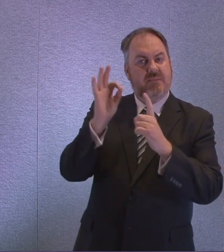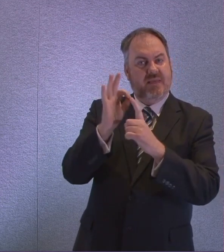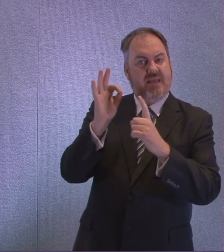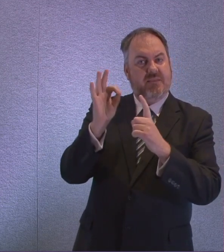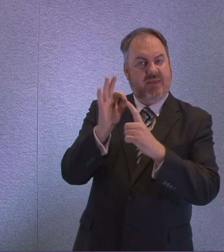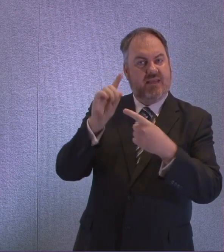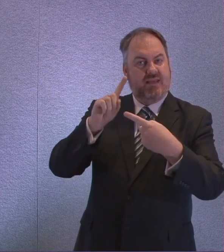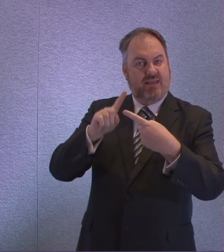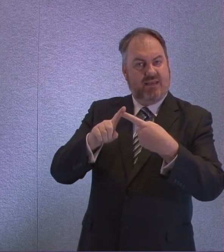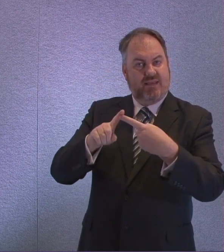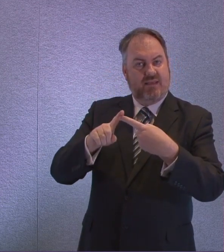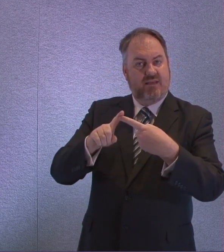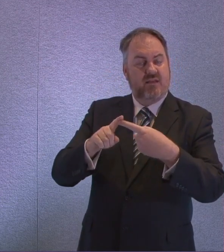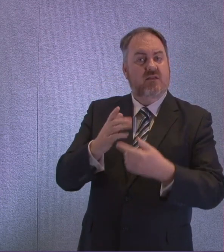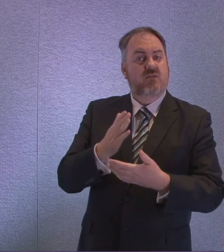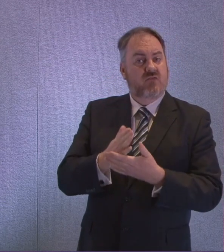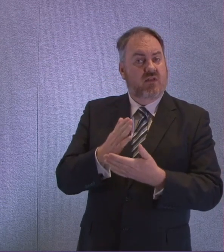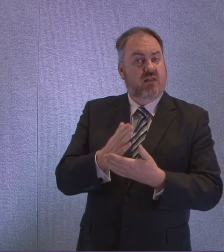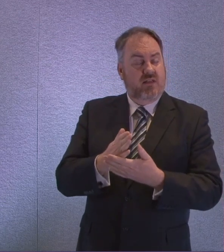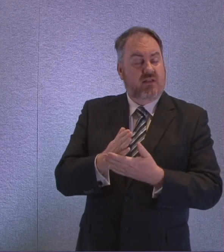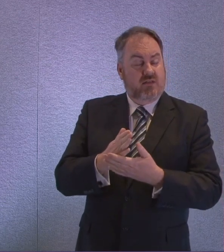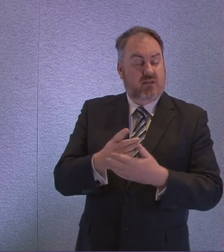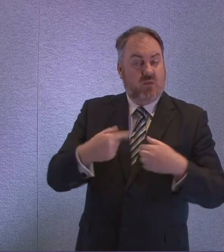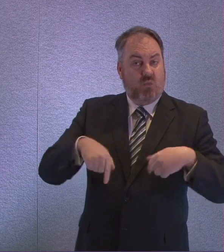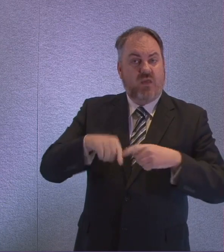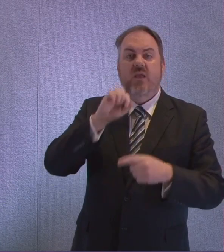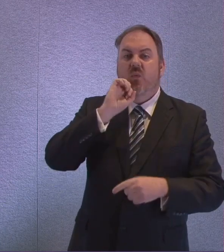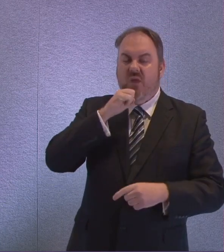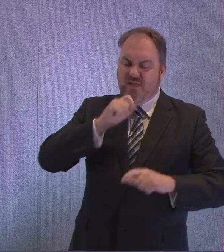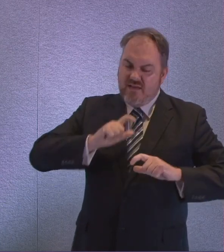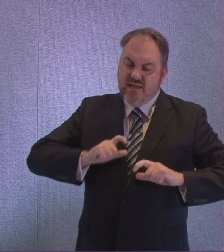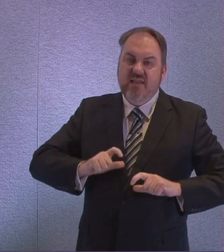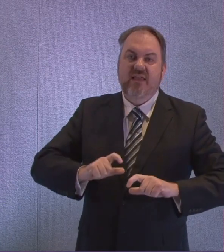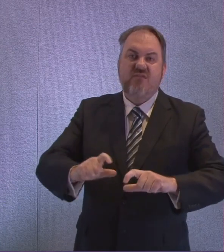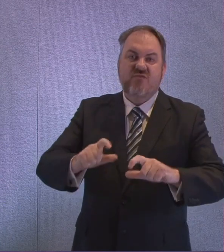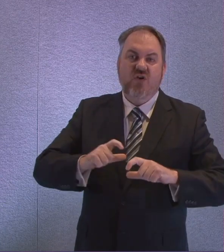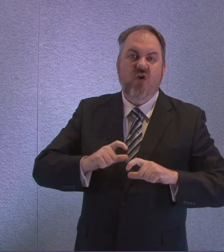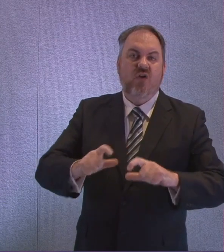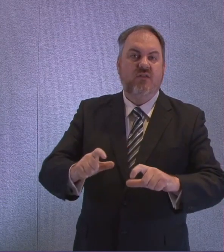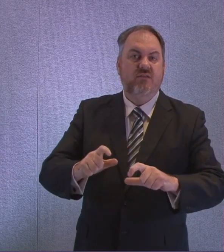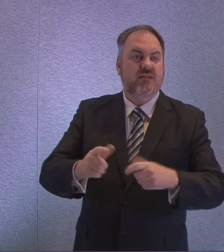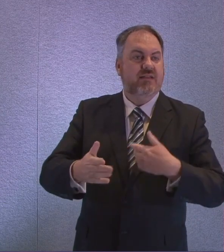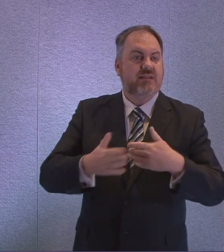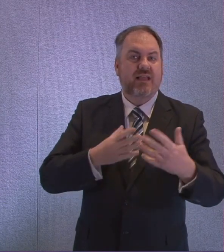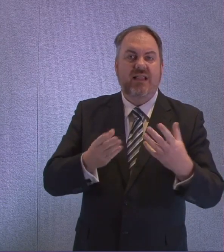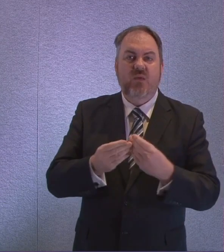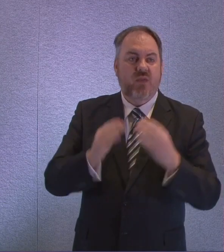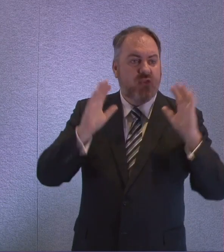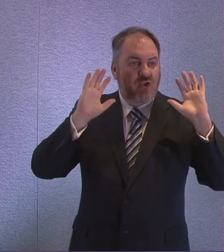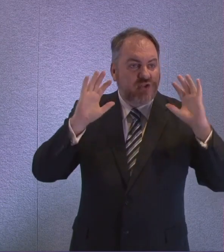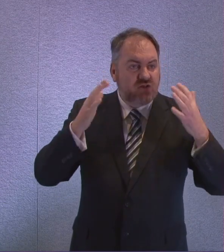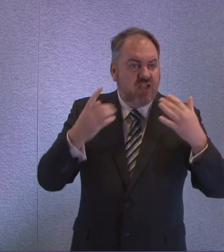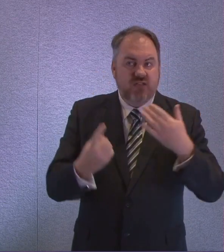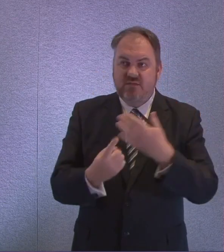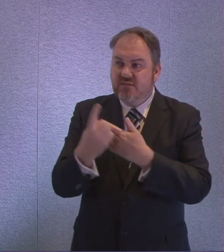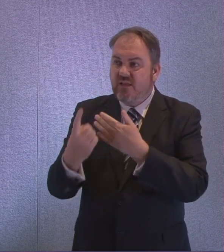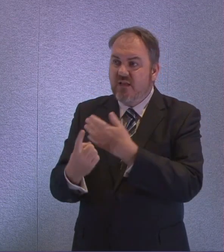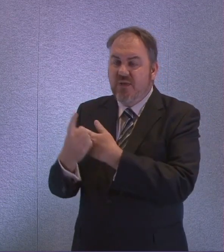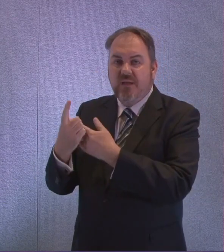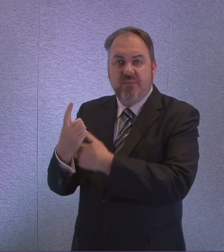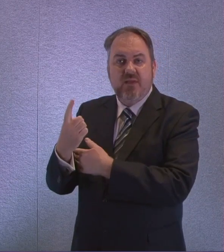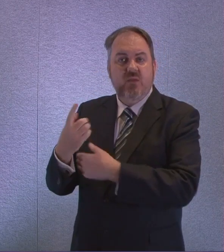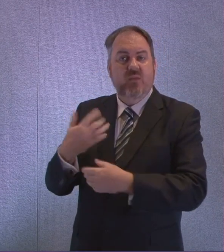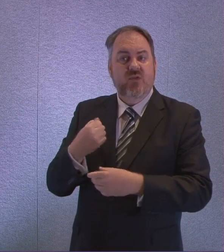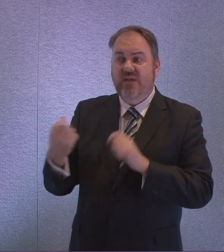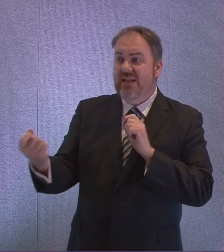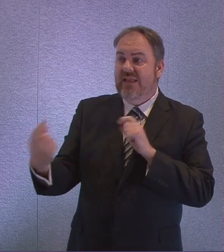as hugely important and on an ongoing basis, we will continue to address any concerns that arise. There is, of course, an email address that anybody on